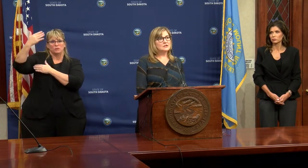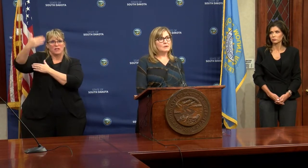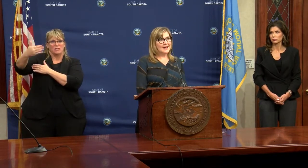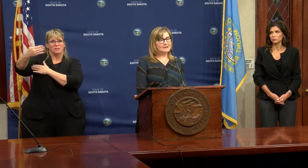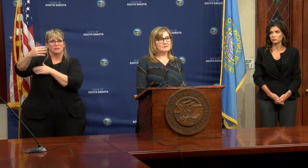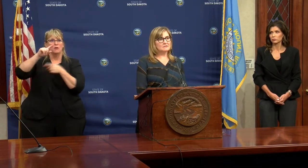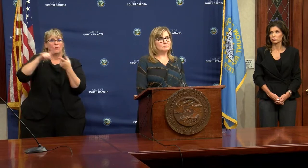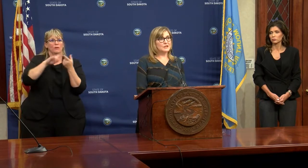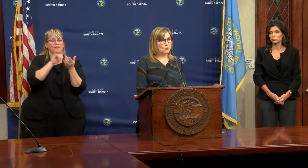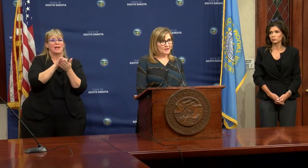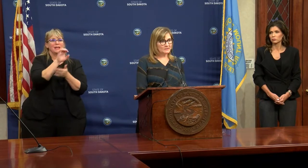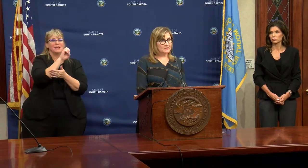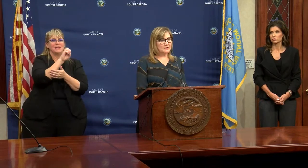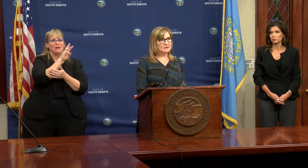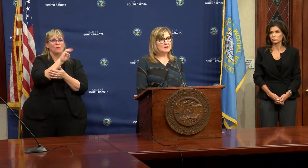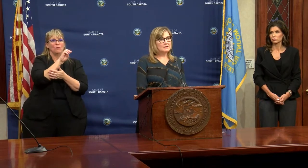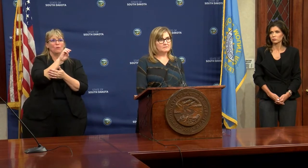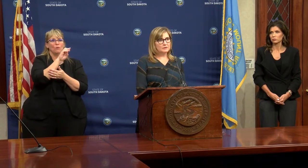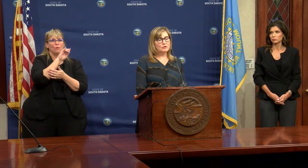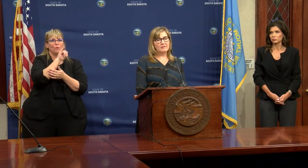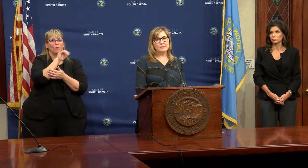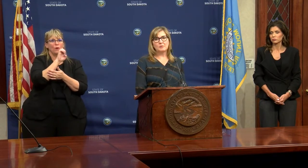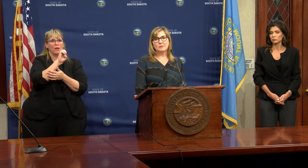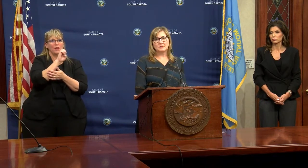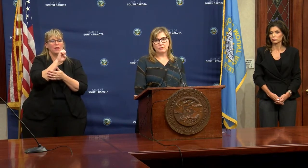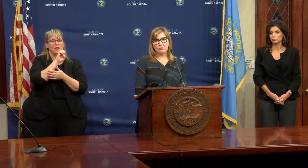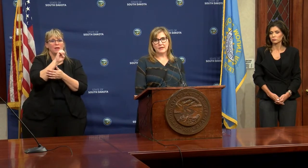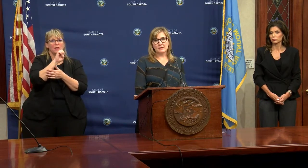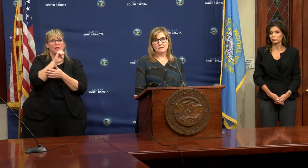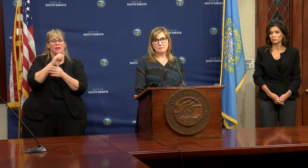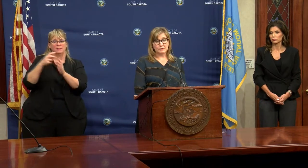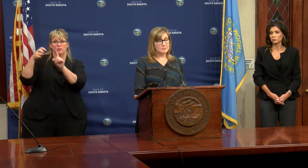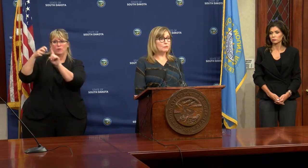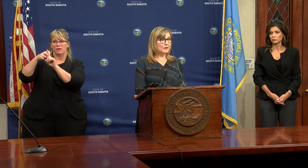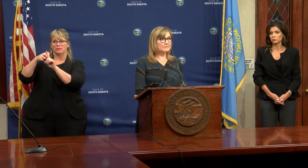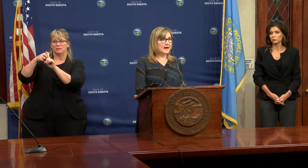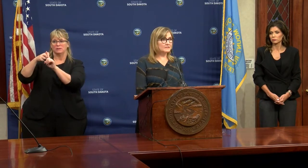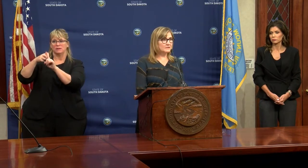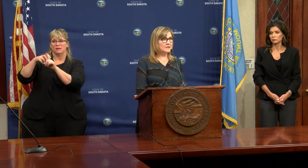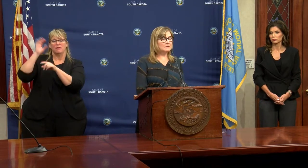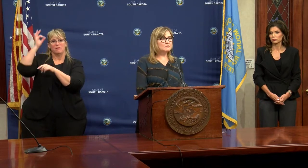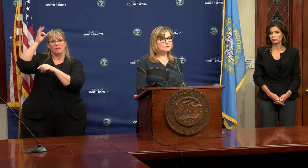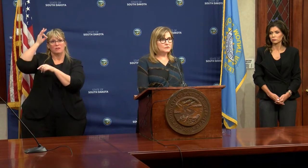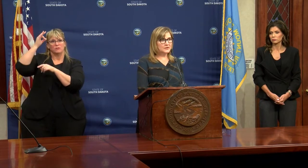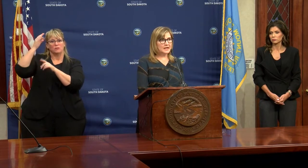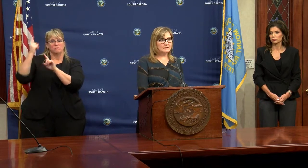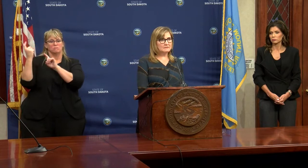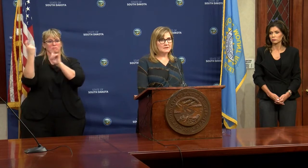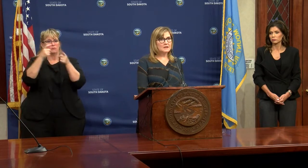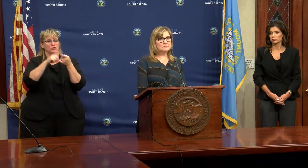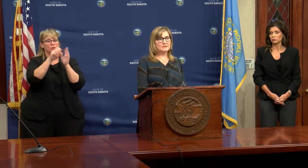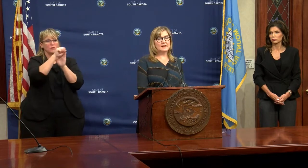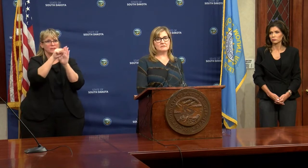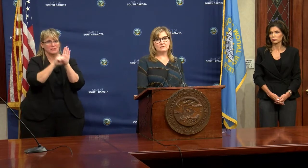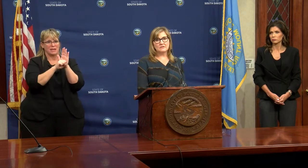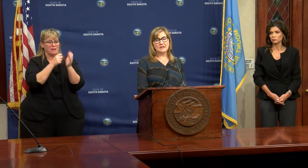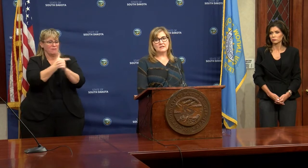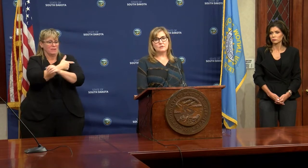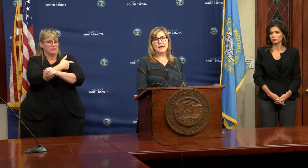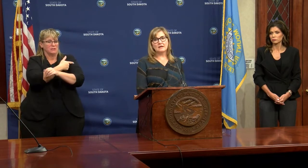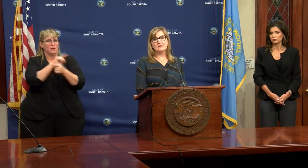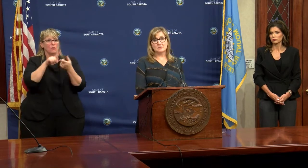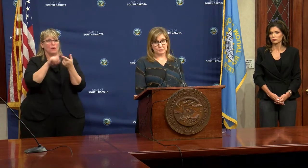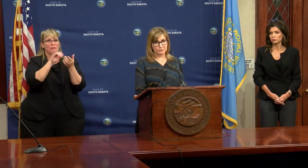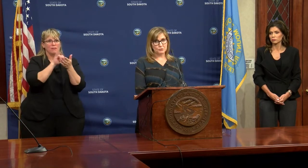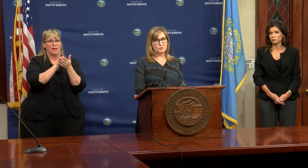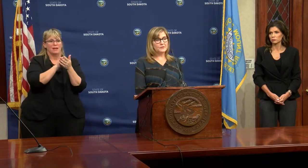that EUA is requested, the federal government will be deploying, pre-deploying vaccine to states so that as soon as that